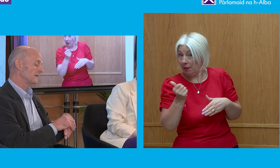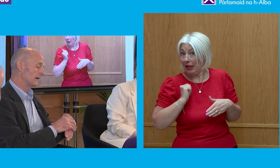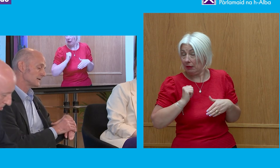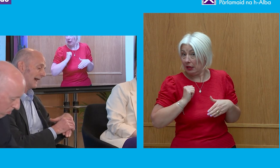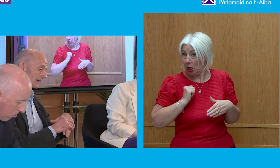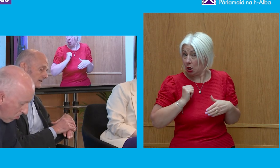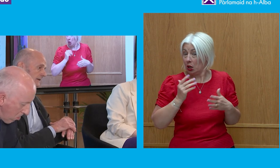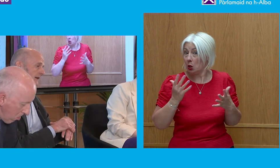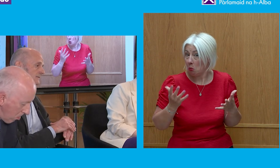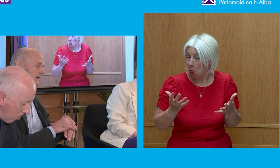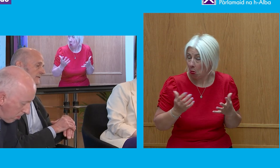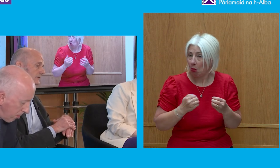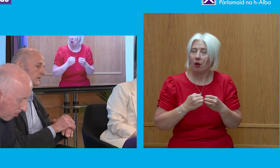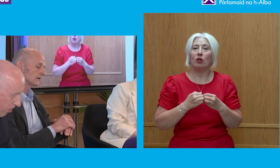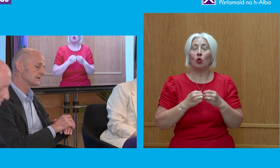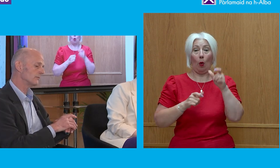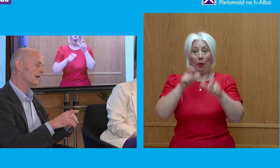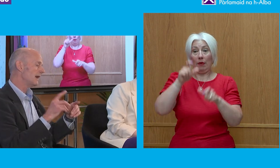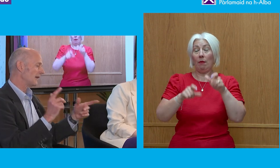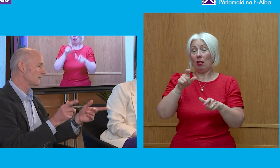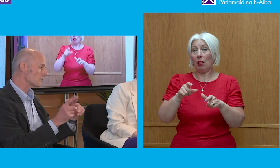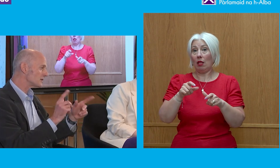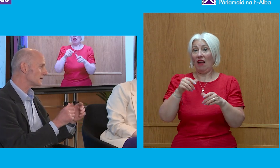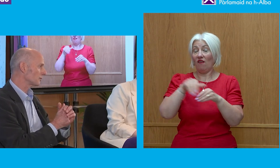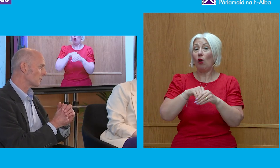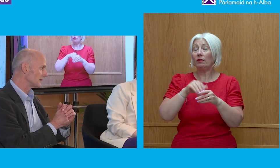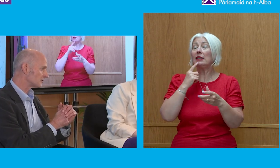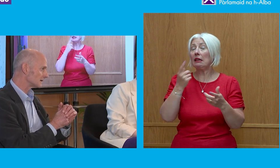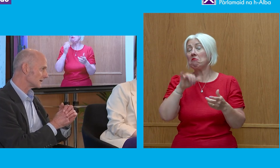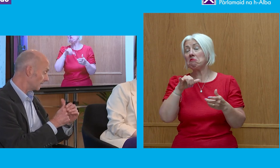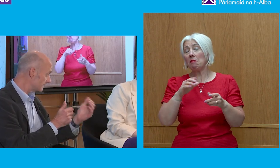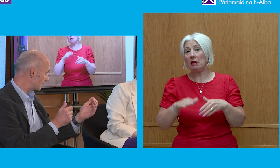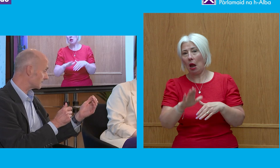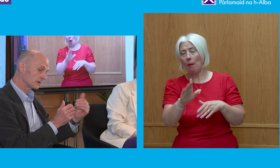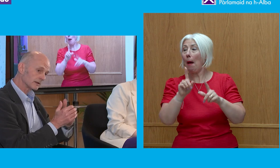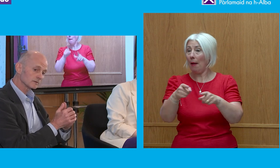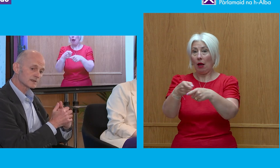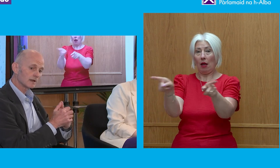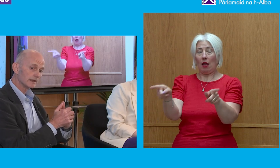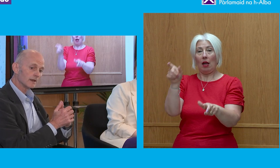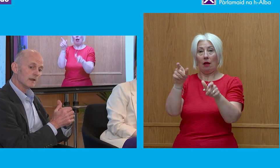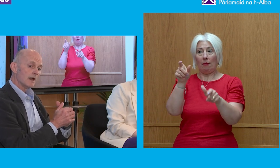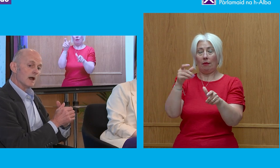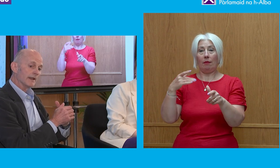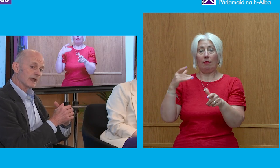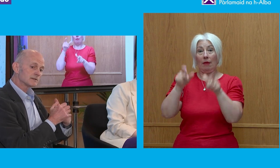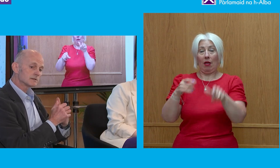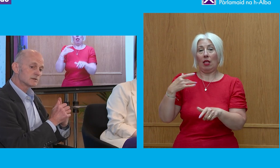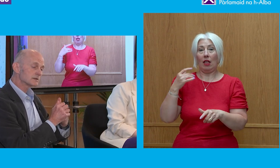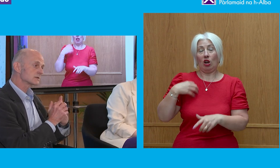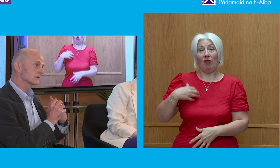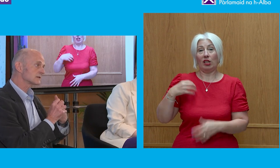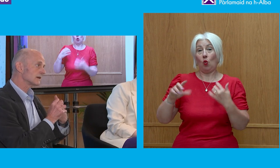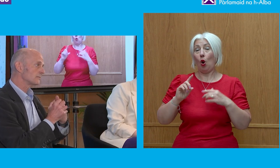the various actors in that space have responded to it. But I think what most people will be interested in is actually the political side. And again,